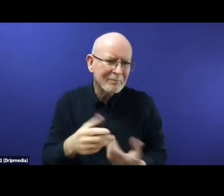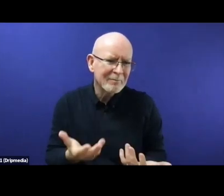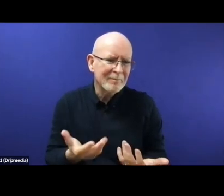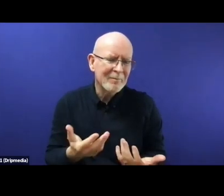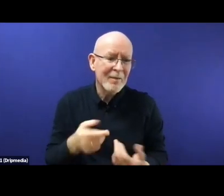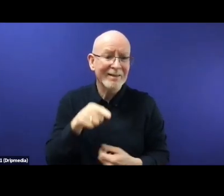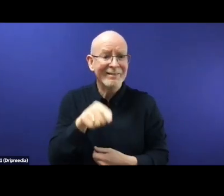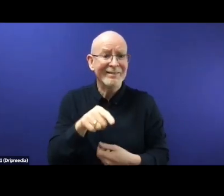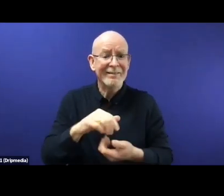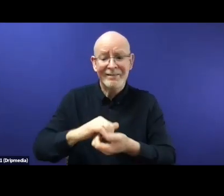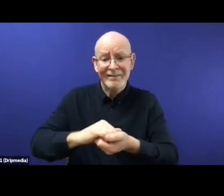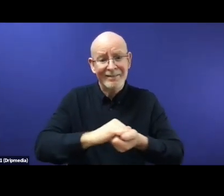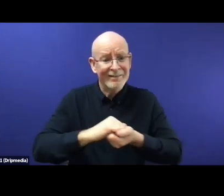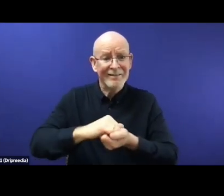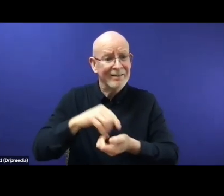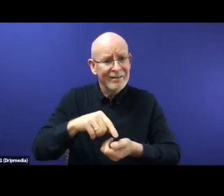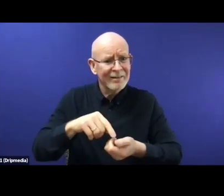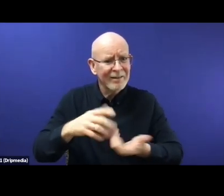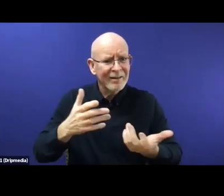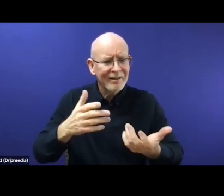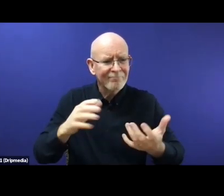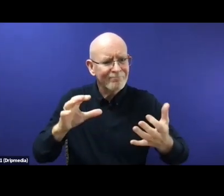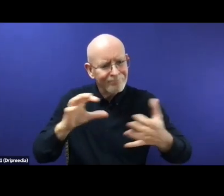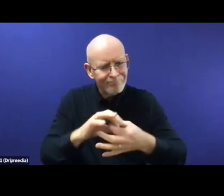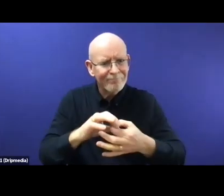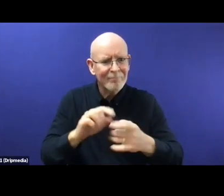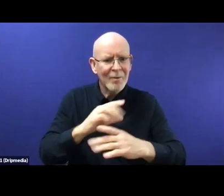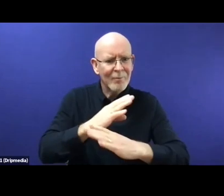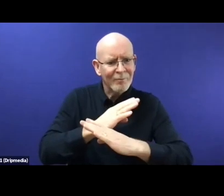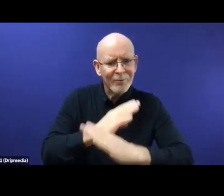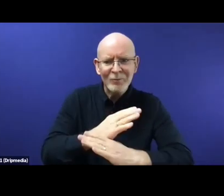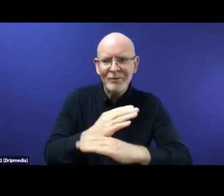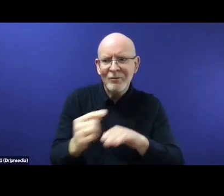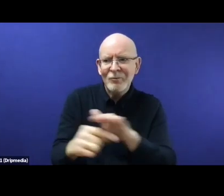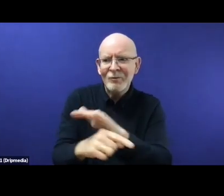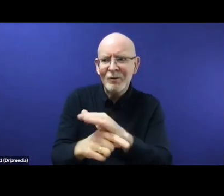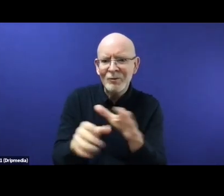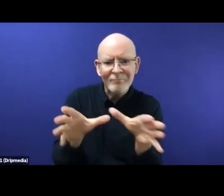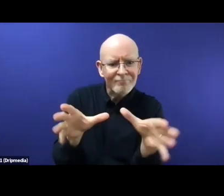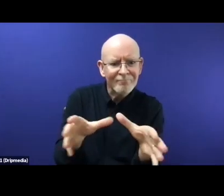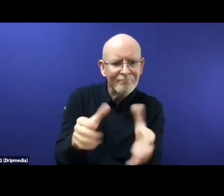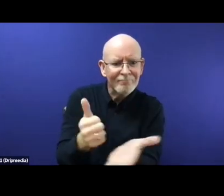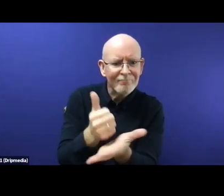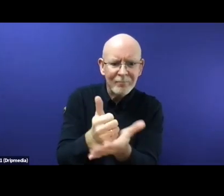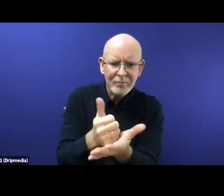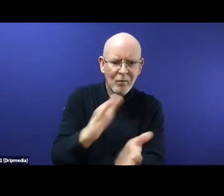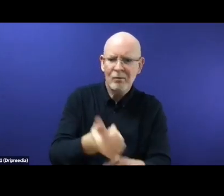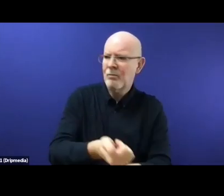persons and not returning them. The problematic approach to intra-EU solidarity in the newly presented